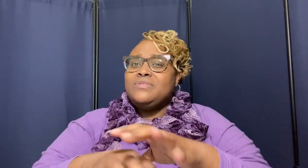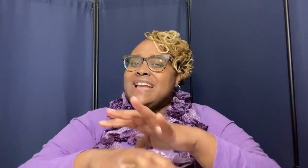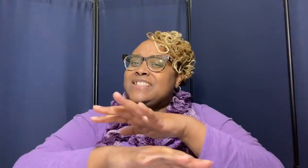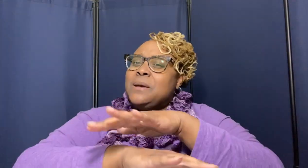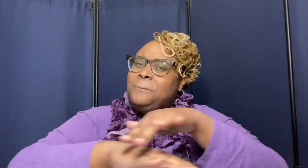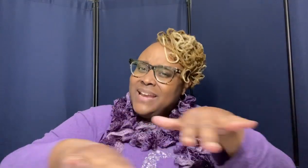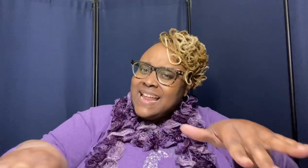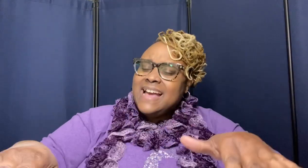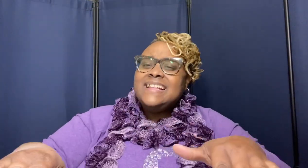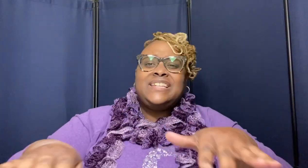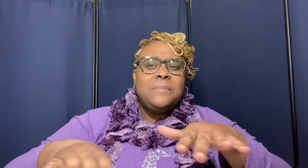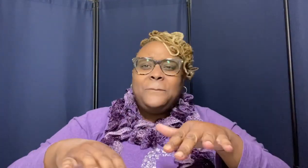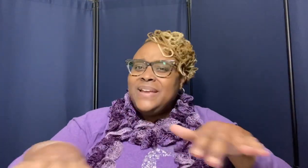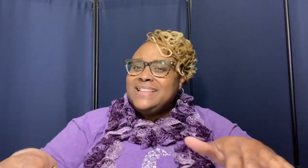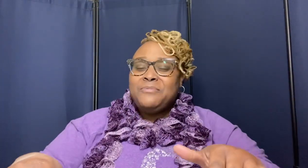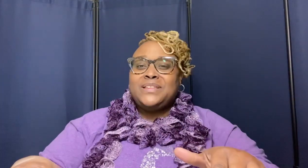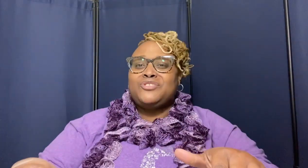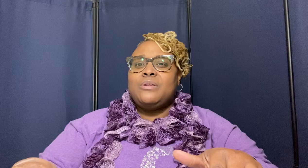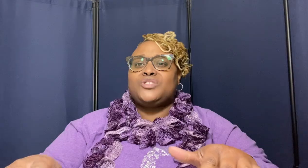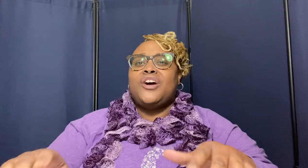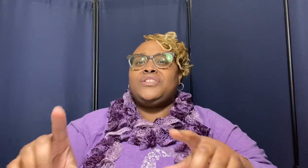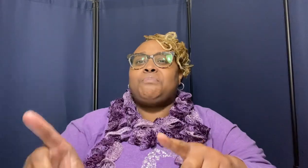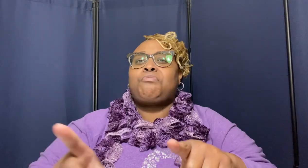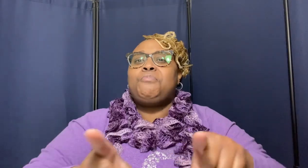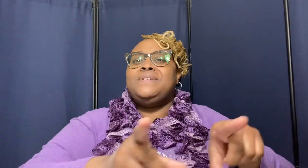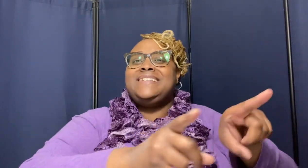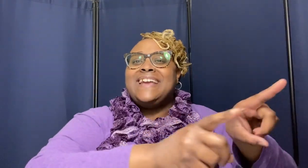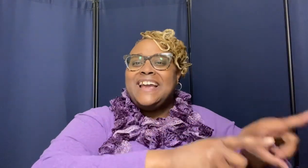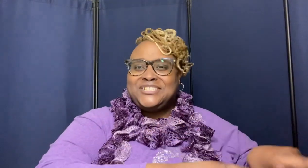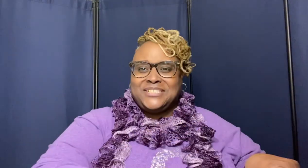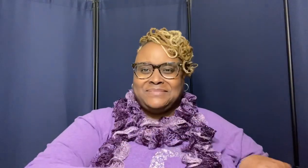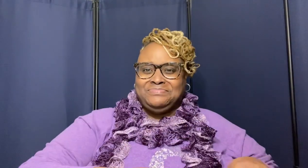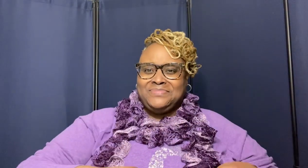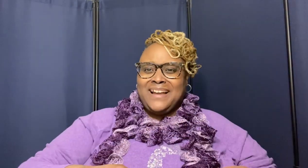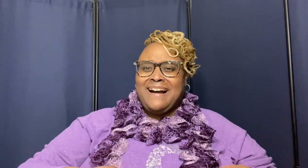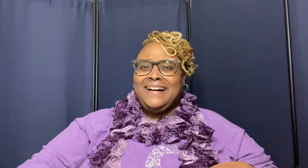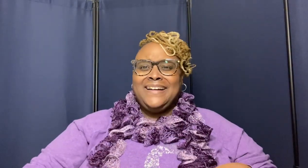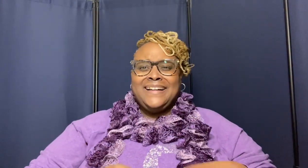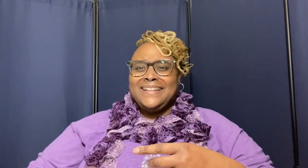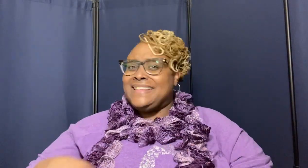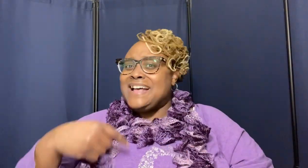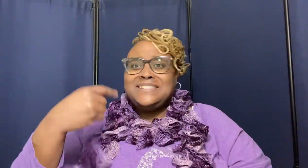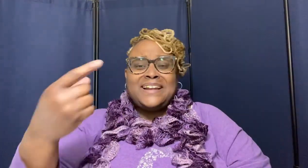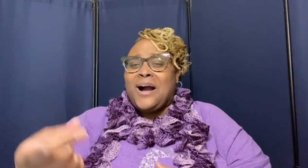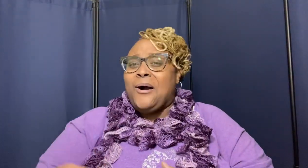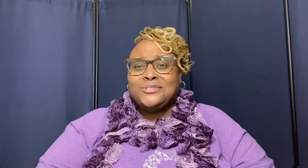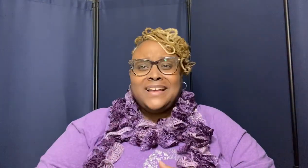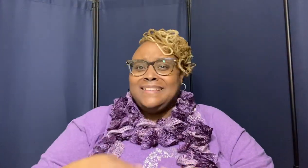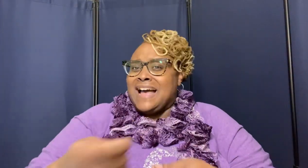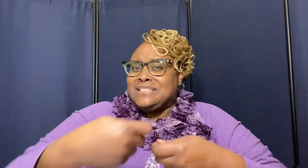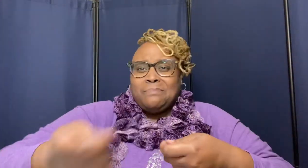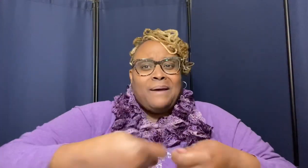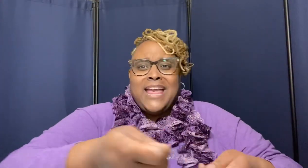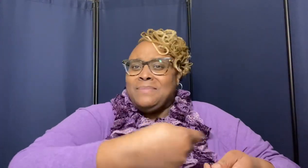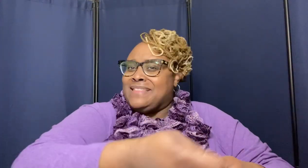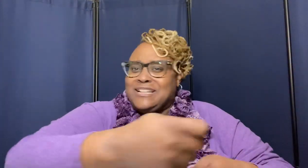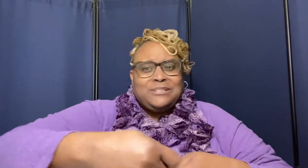to be that to be that with the scripture called the propitiation huh that's the cost that's the payment that's the